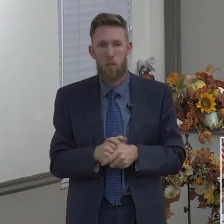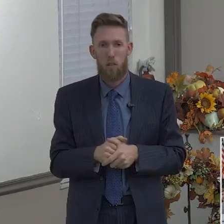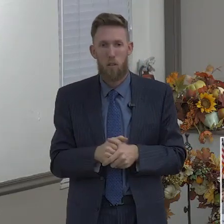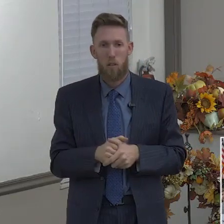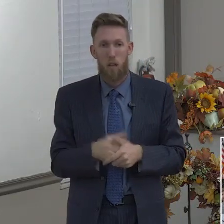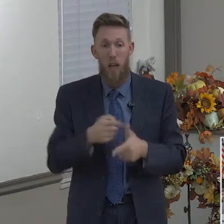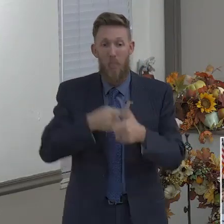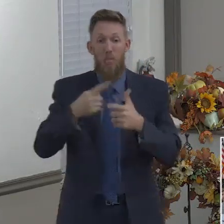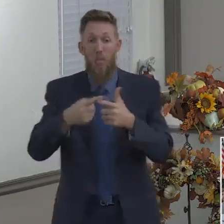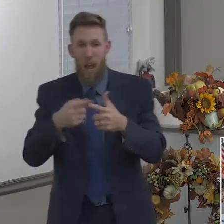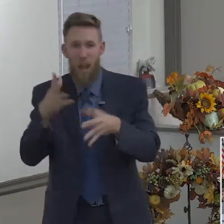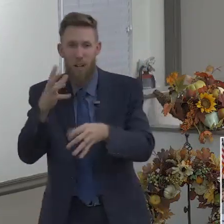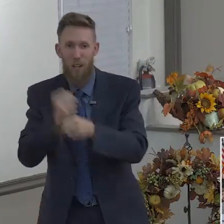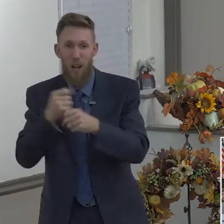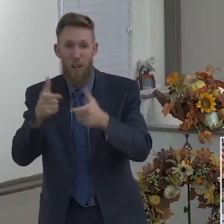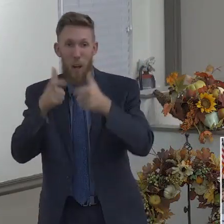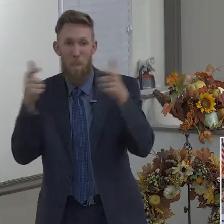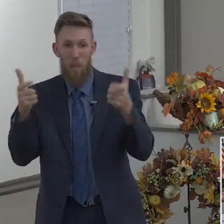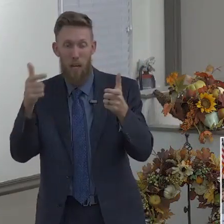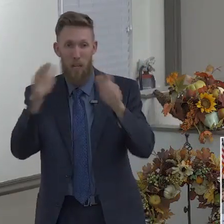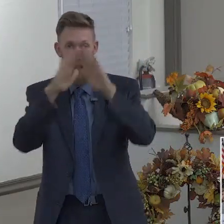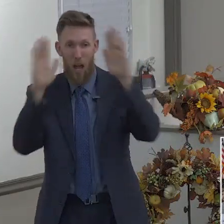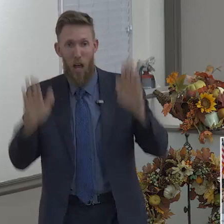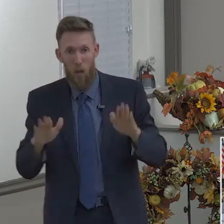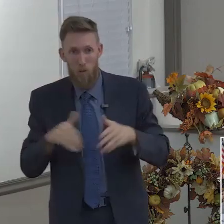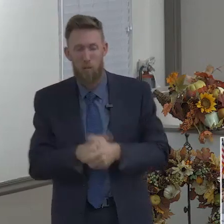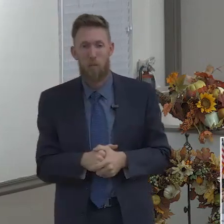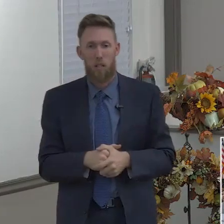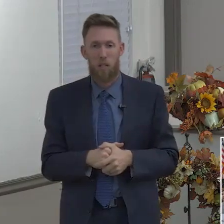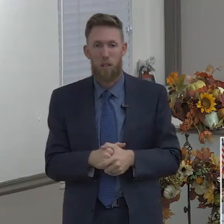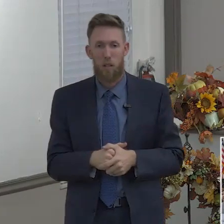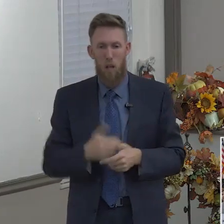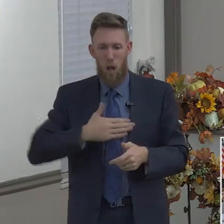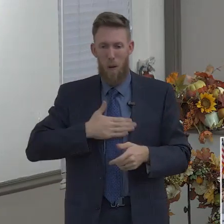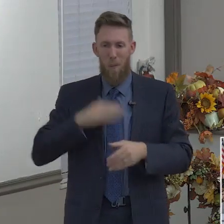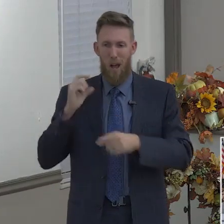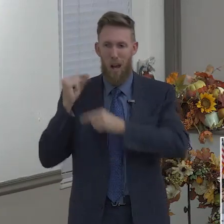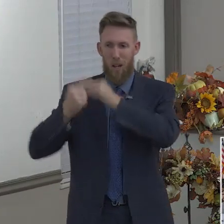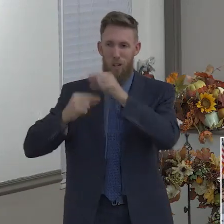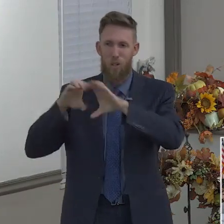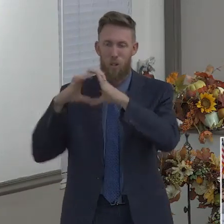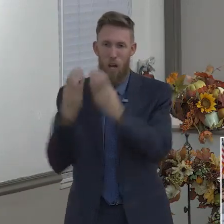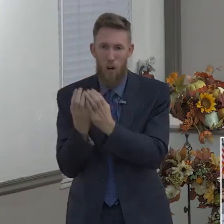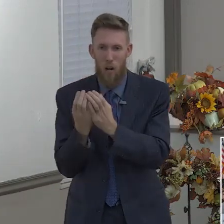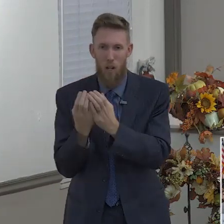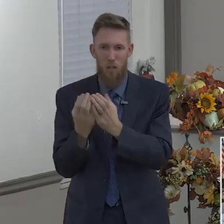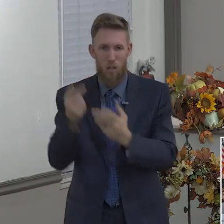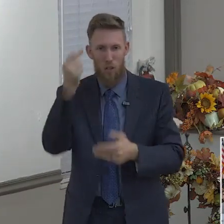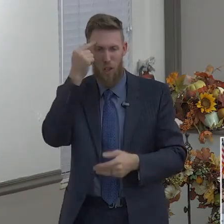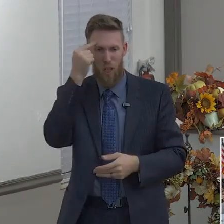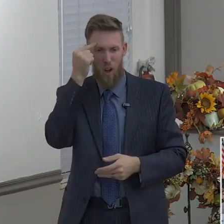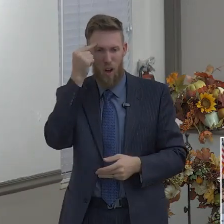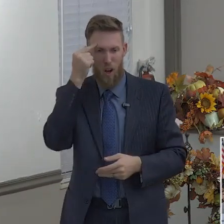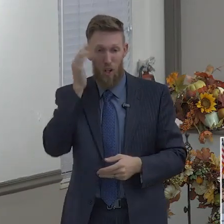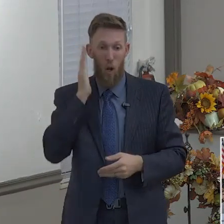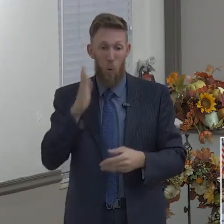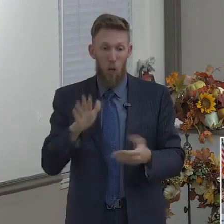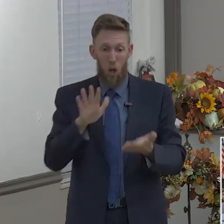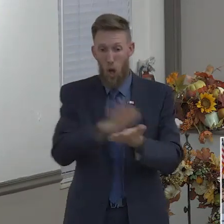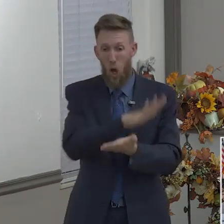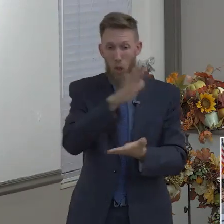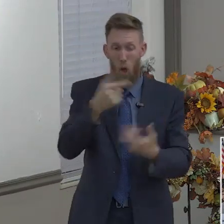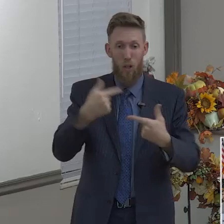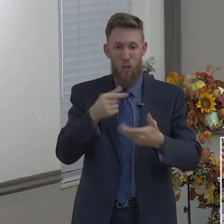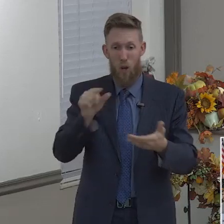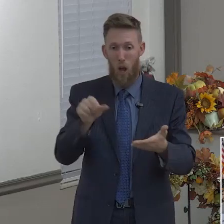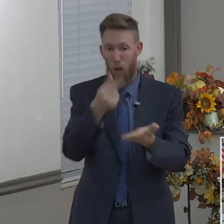in the millennial generation. Oh, they think, oh, I'm going to graduate college and start making $200,000 a year. What they don't understand, our parents may be